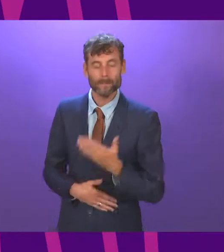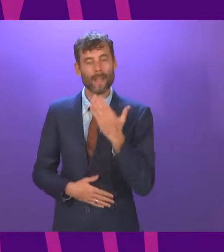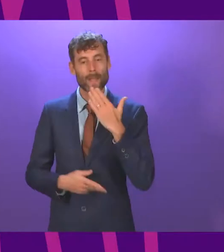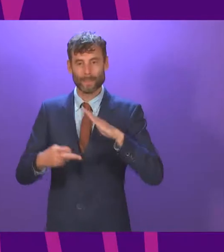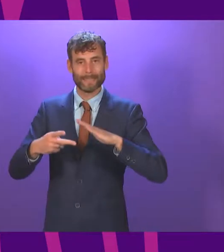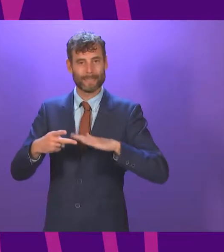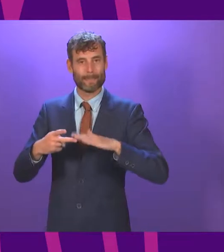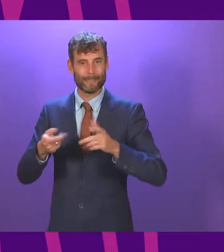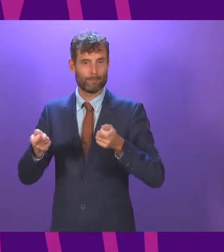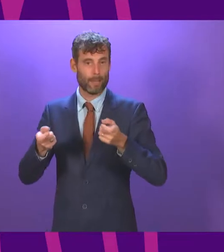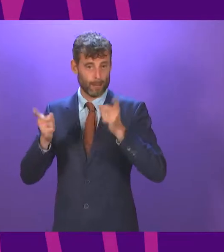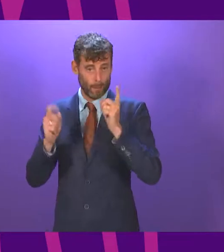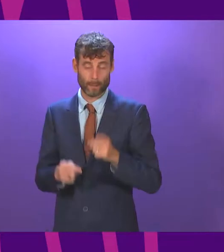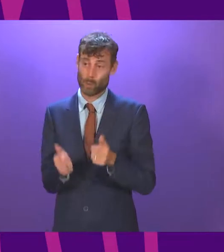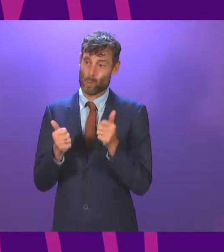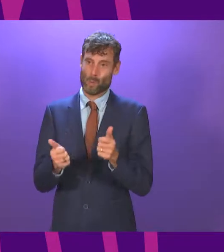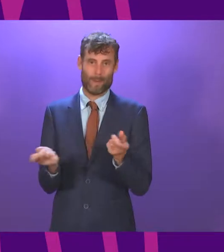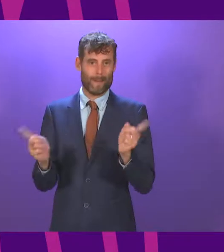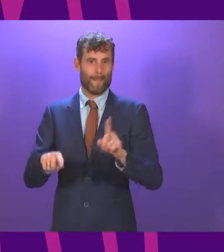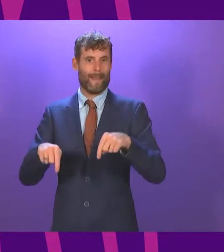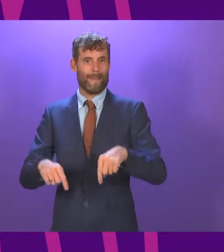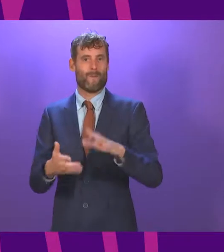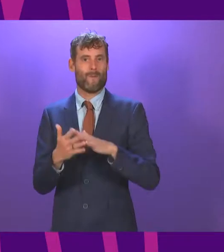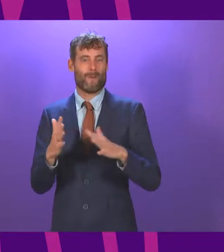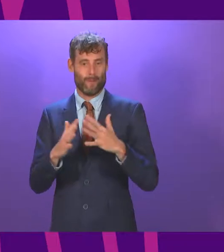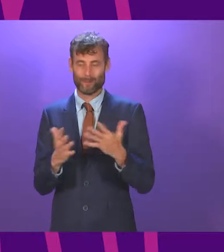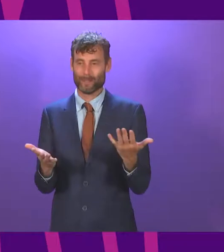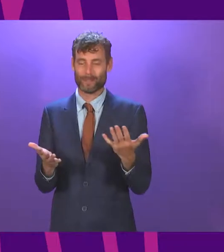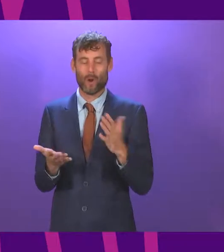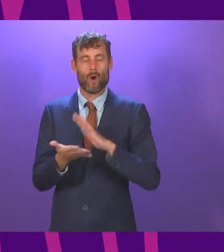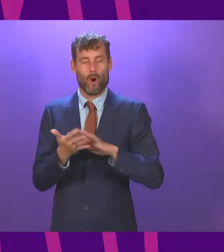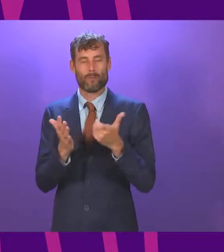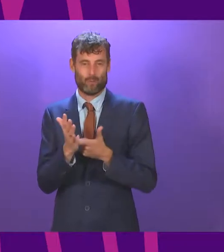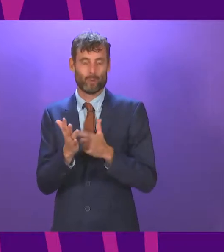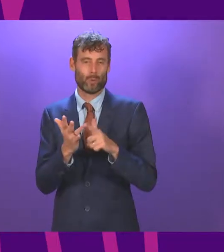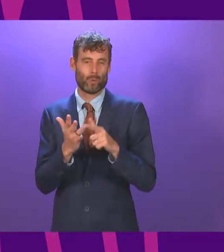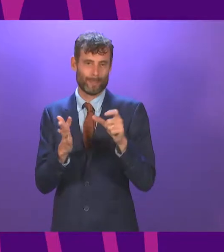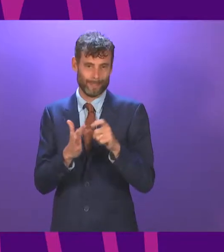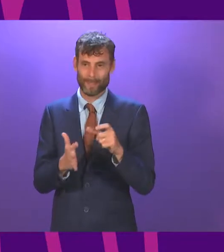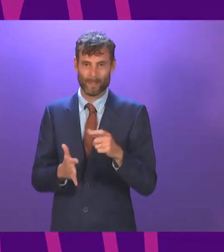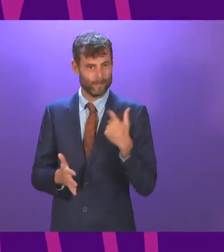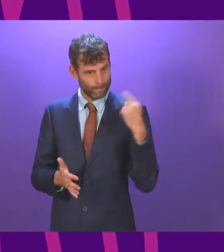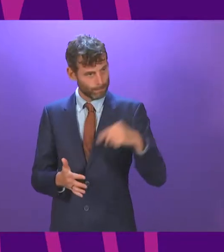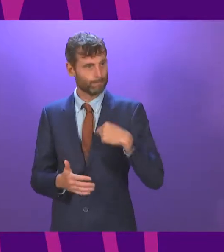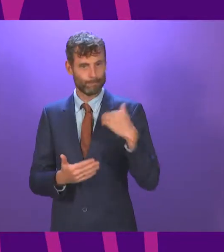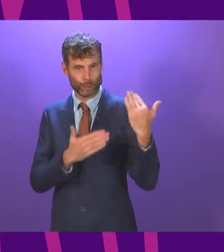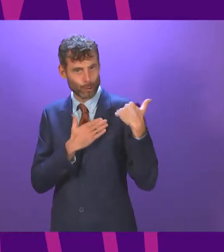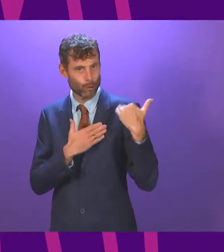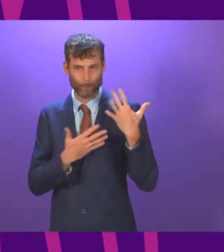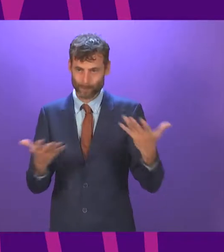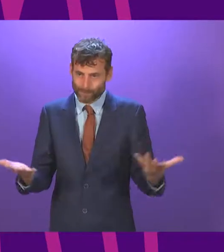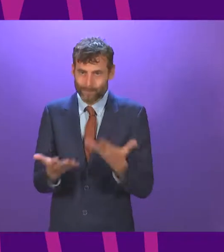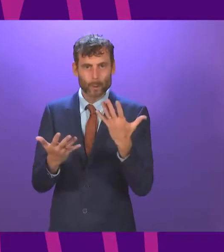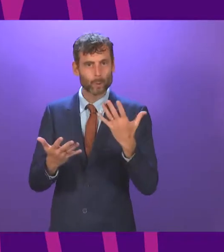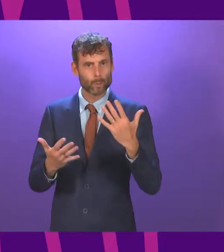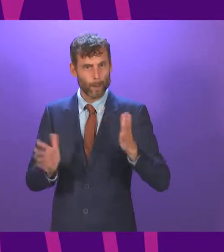Officer. It's good to be back here at Holyrood making a start on the job we were all elected to do, push Scotland forward and building